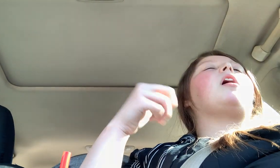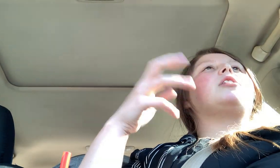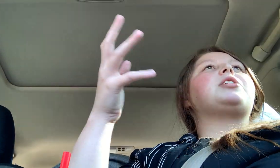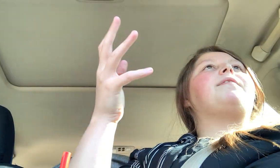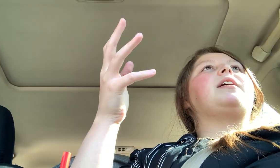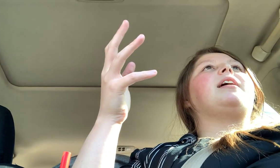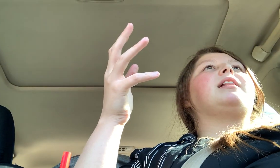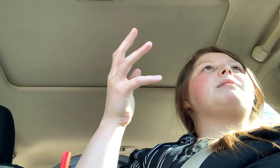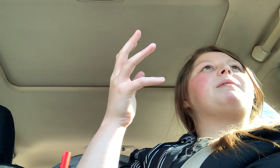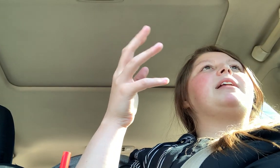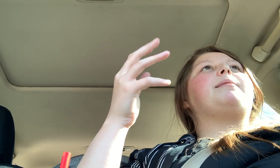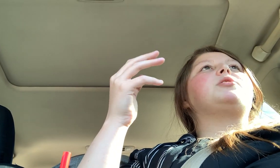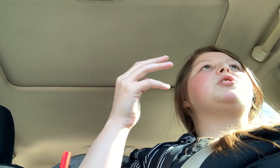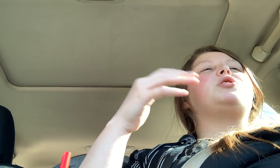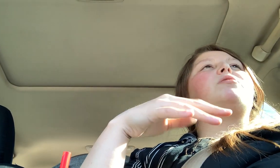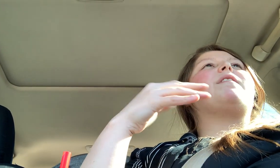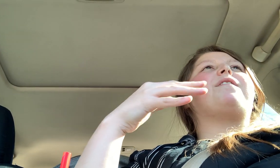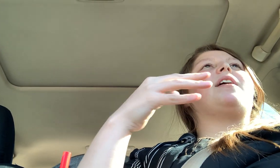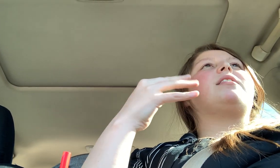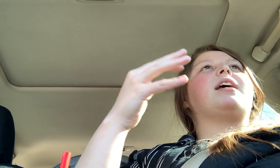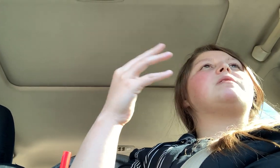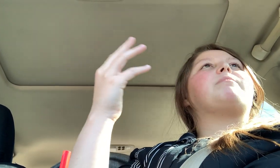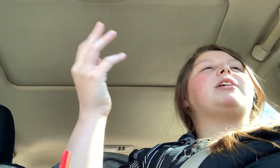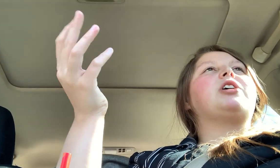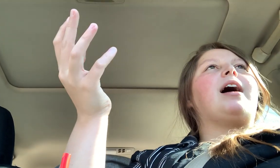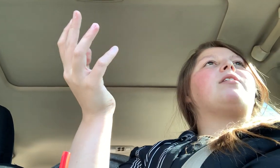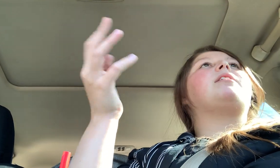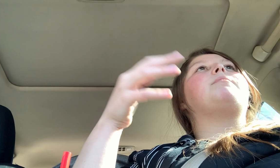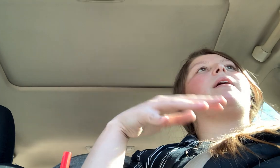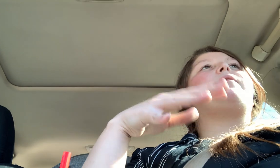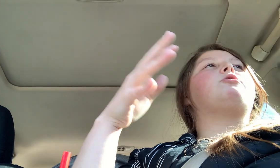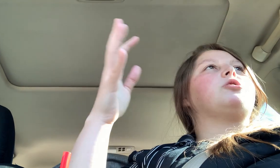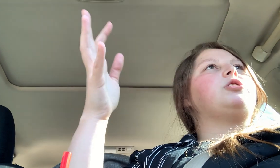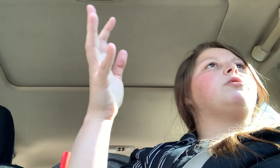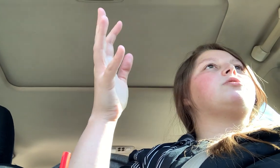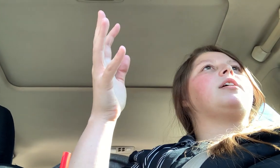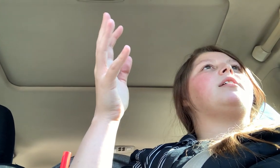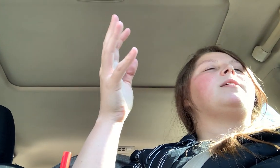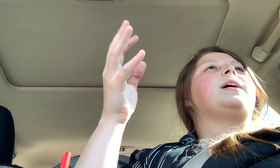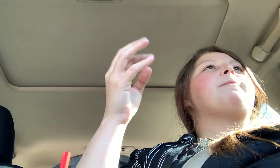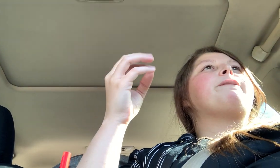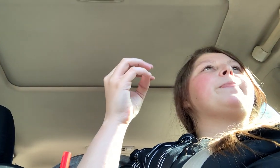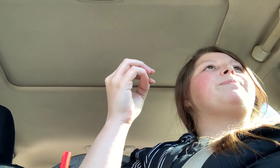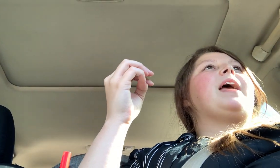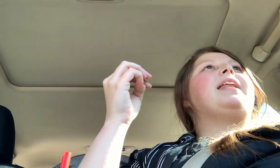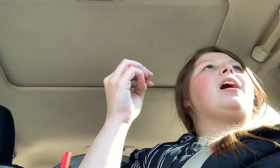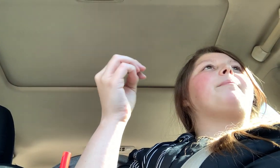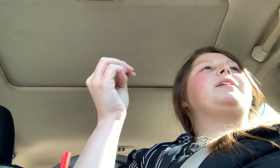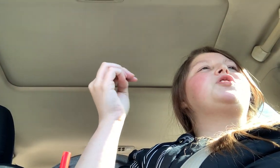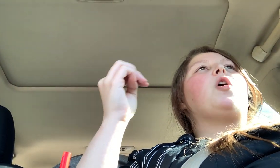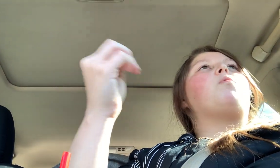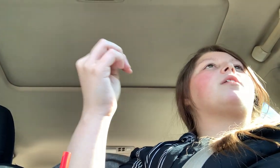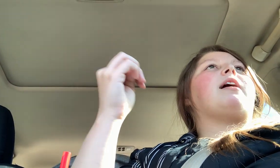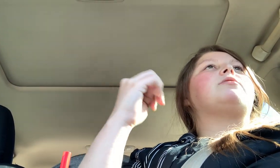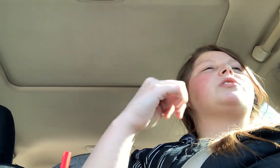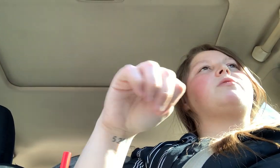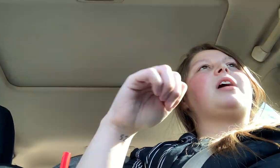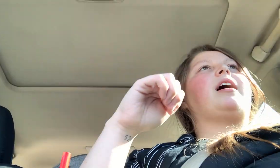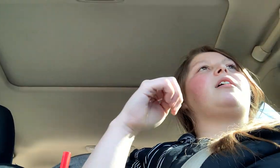longevity and like being able to do the fun things with my child and my future children and not be so worn out and so tired